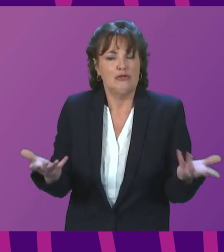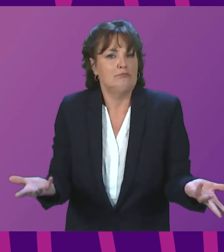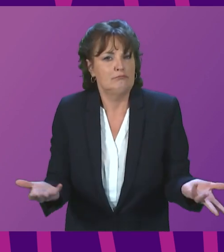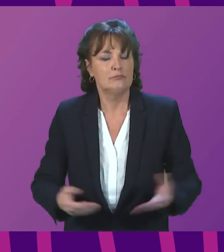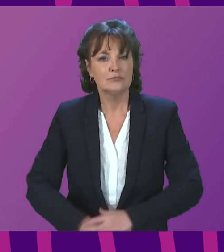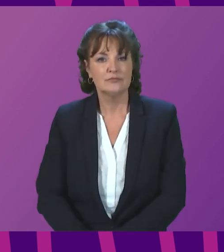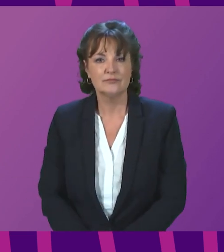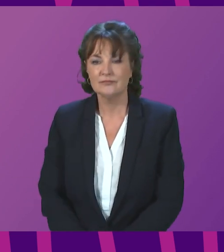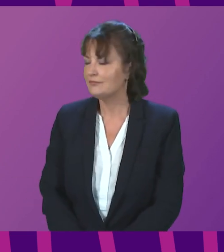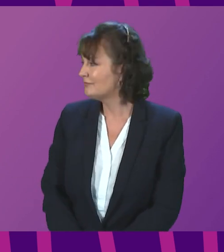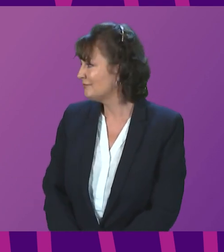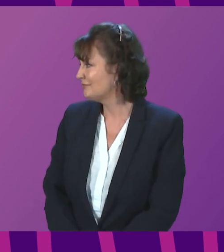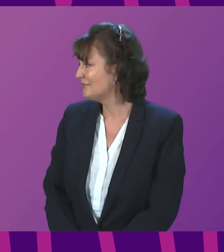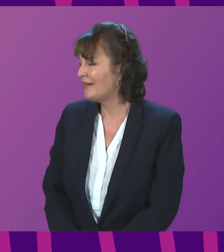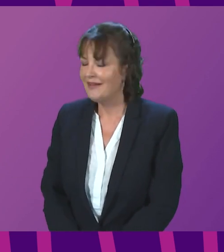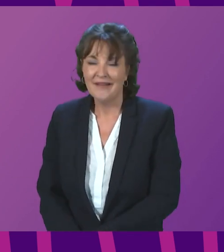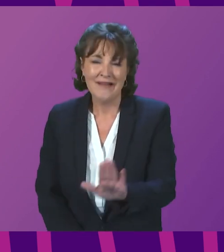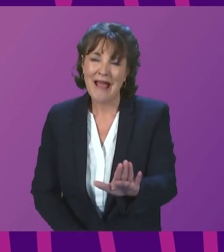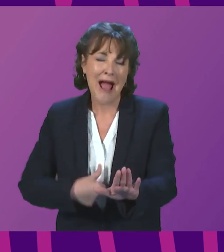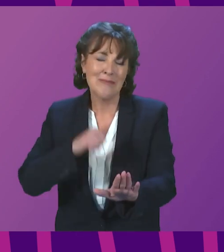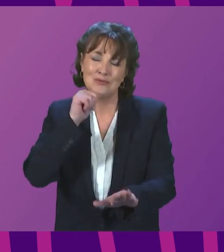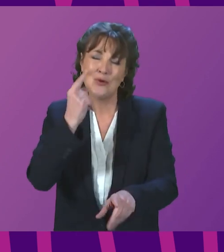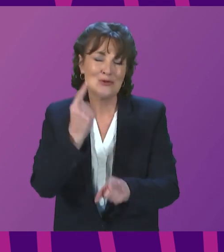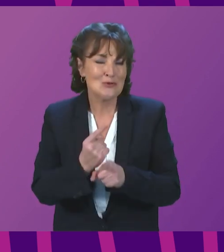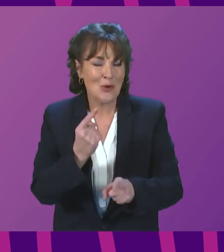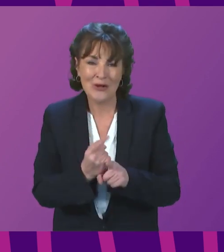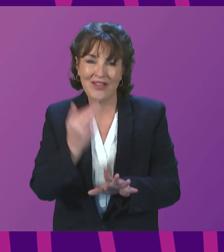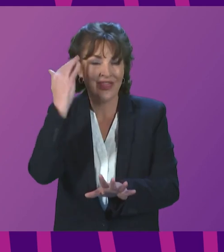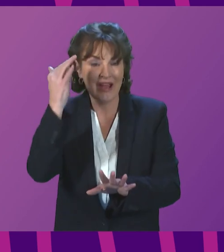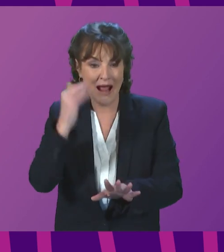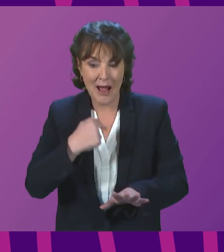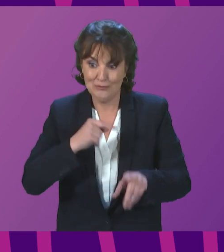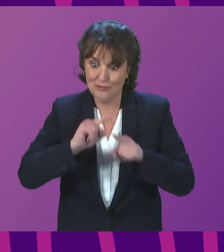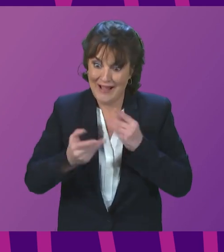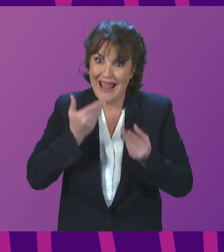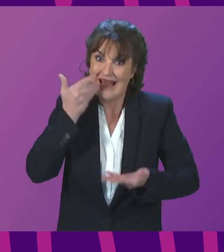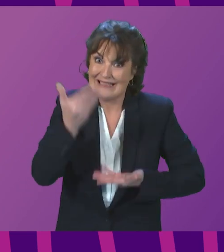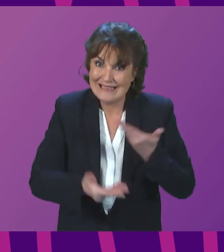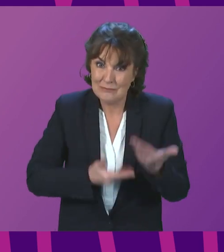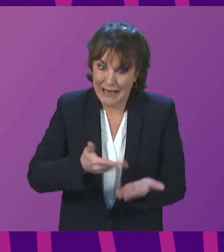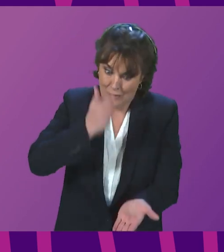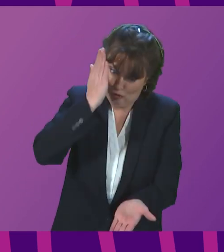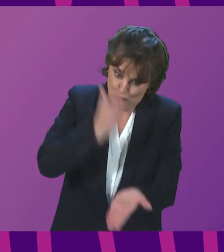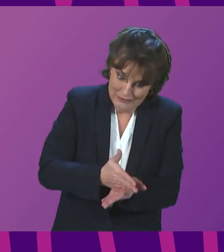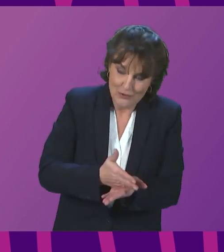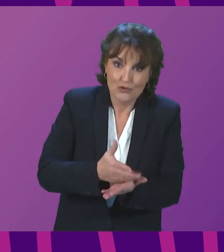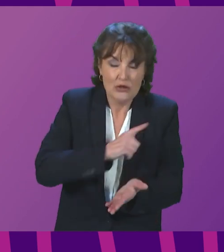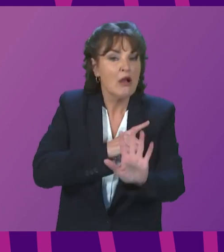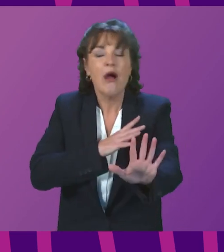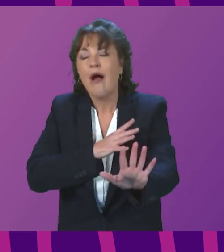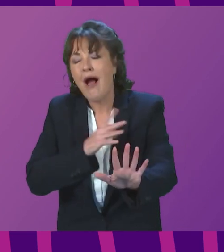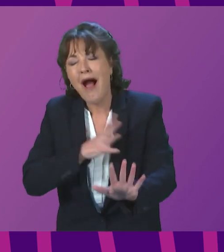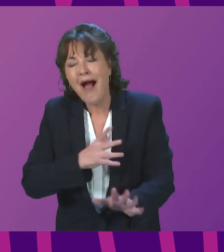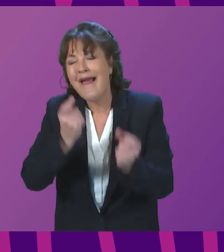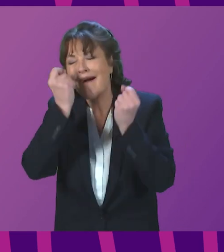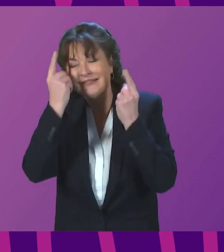I am not being ideological. I am trying to set out hard, practical reasons why what Douglas Ross is calling for. And I recognise